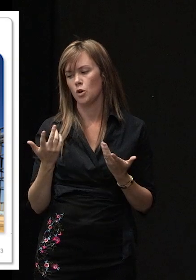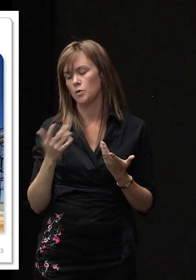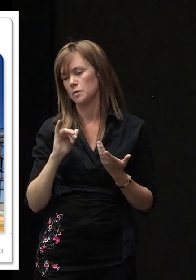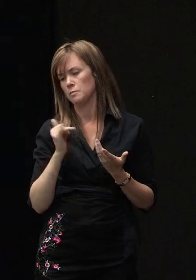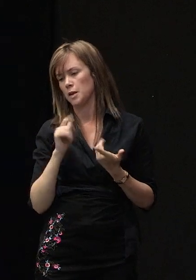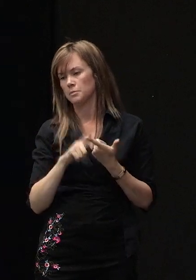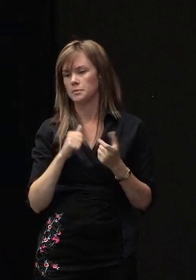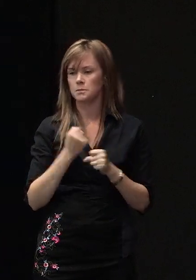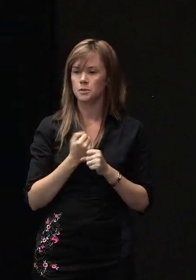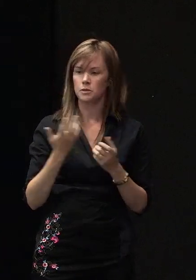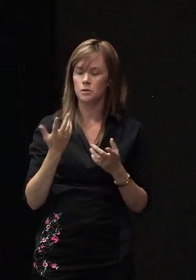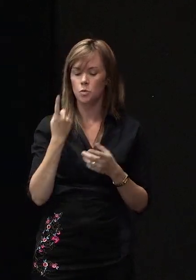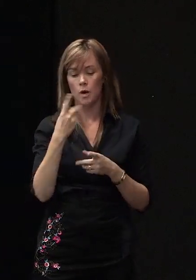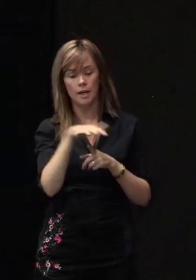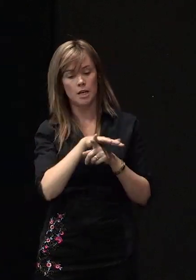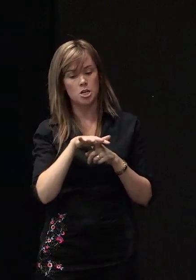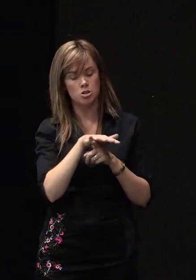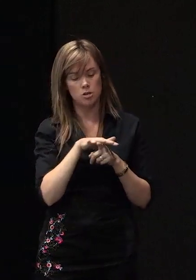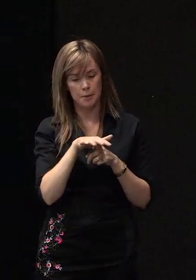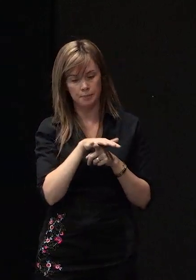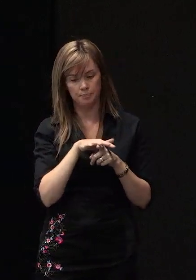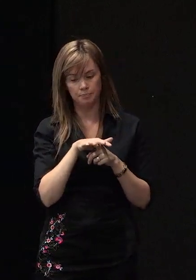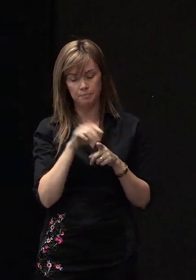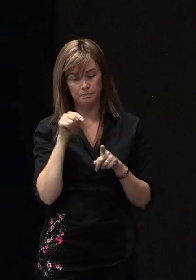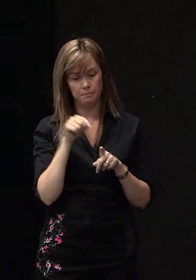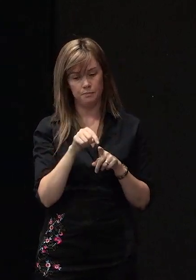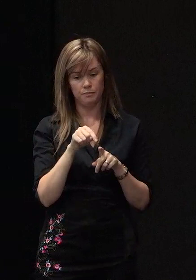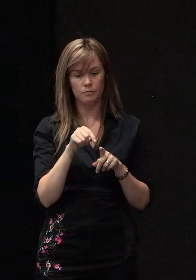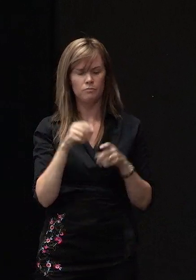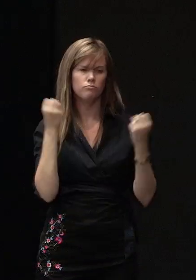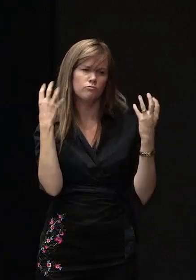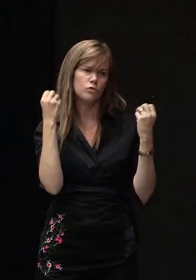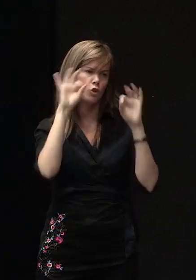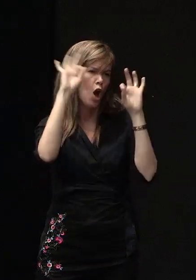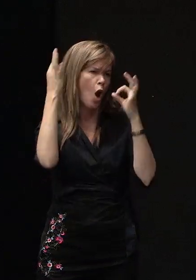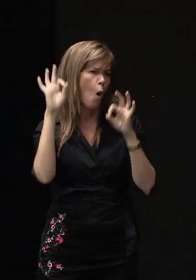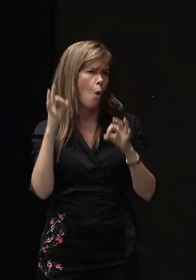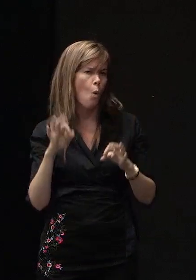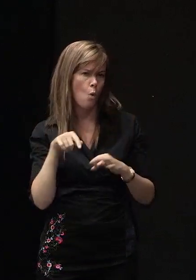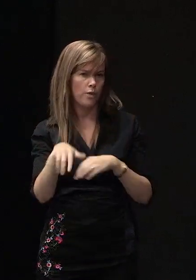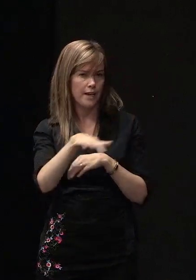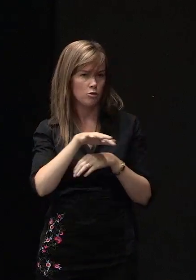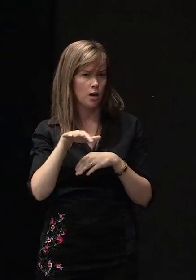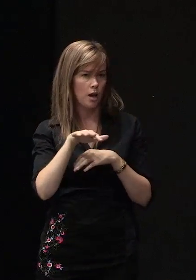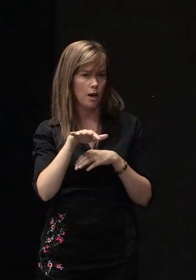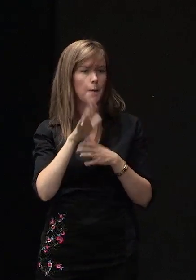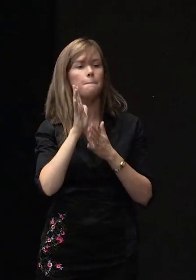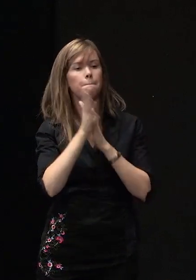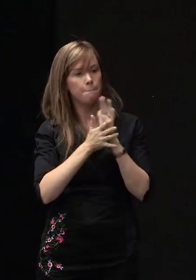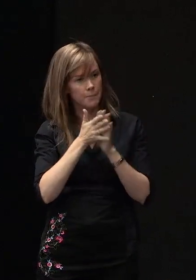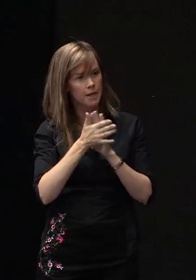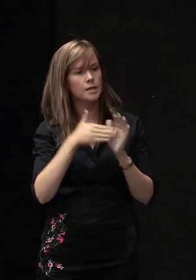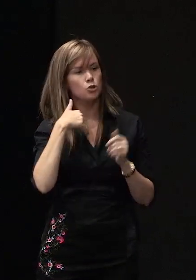in an area where you have particularly high snowfalls, so you need to take account